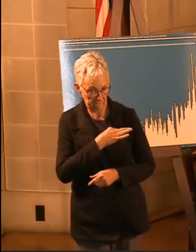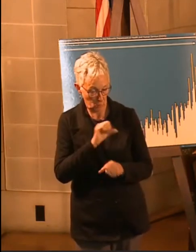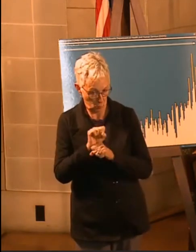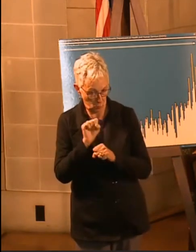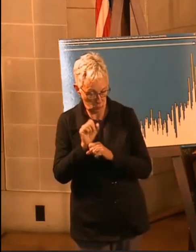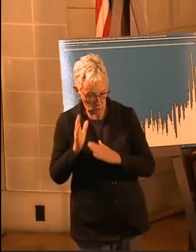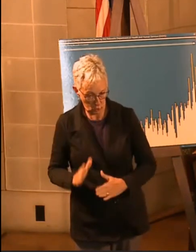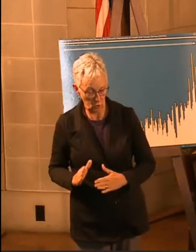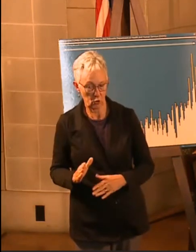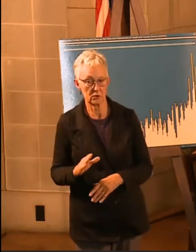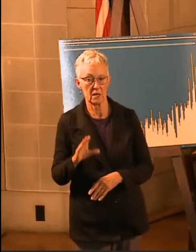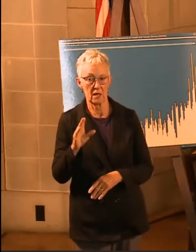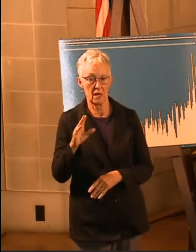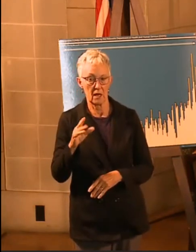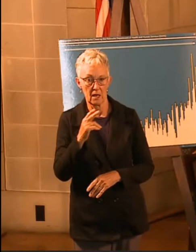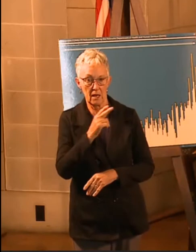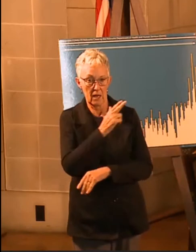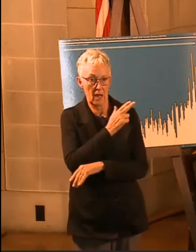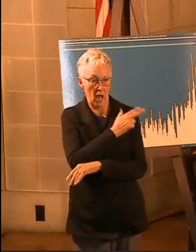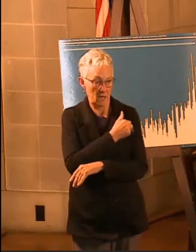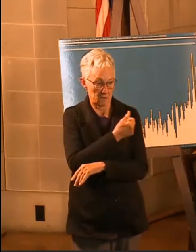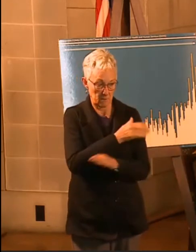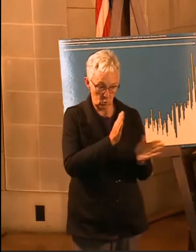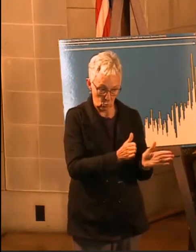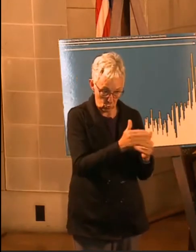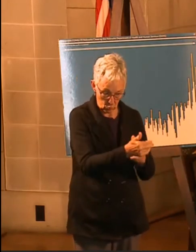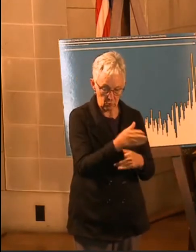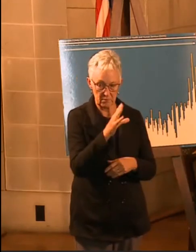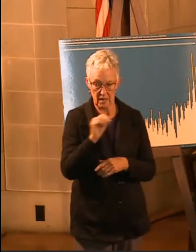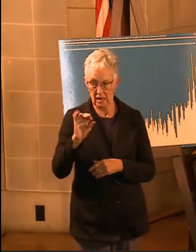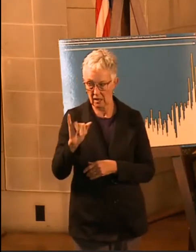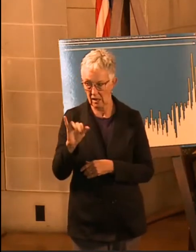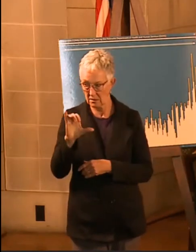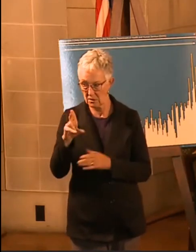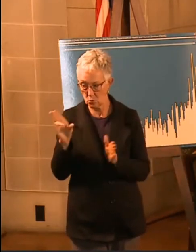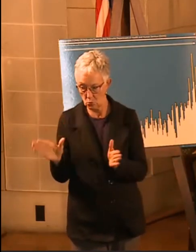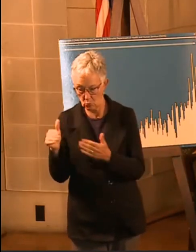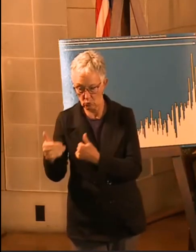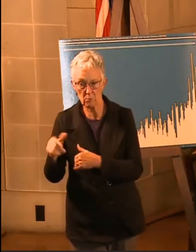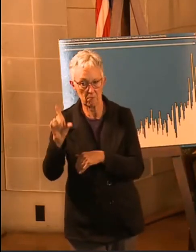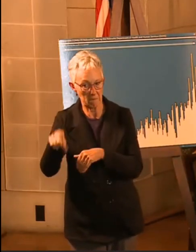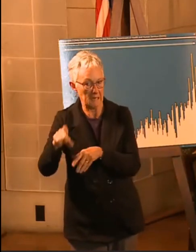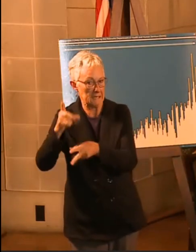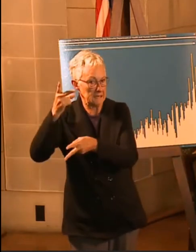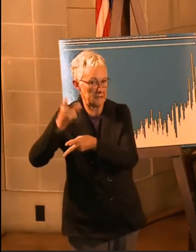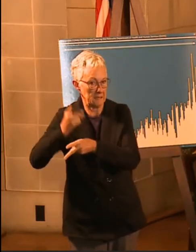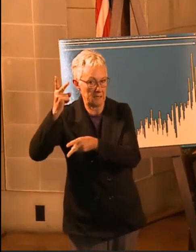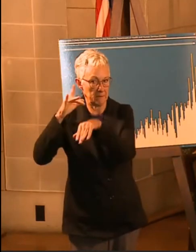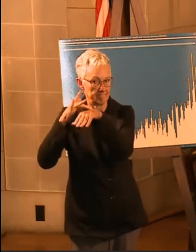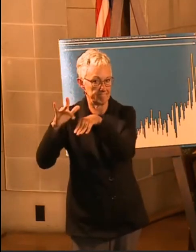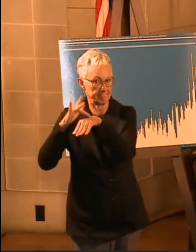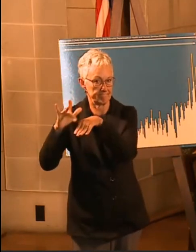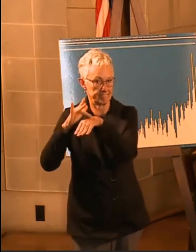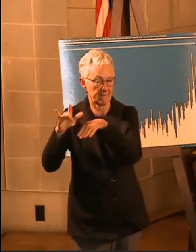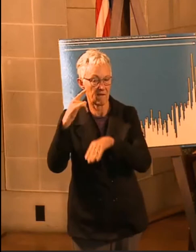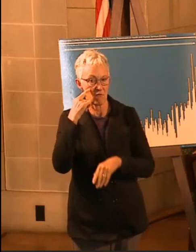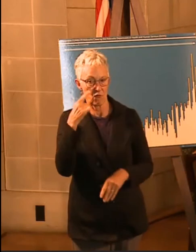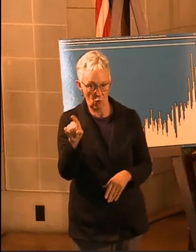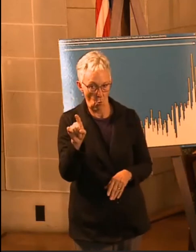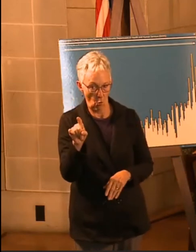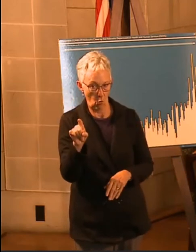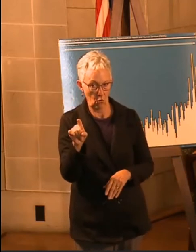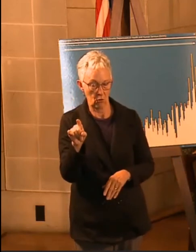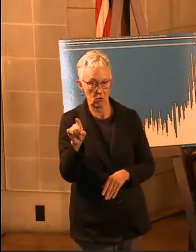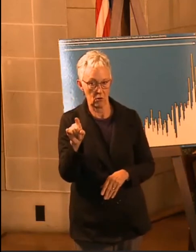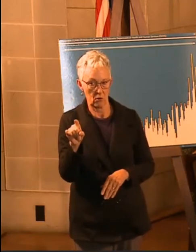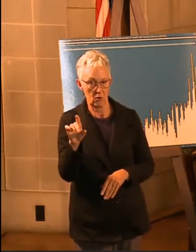ICU beds to be able to, as a cushion, to be able to handle coronavirus patients if they want to do elective